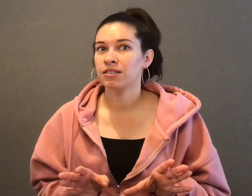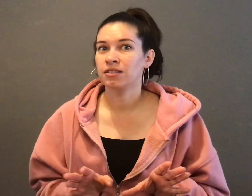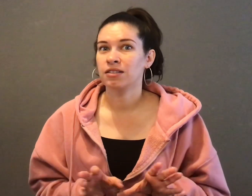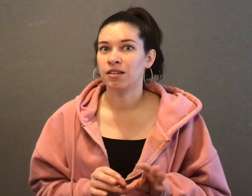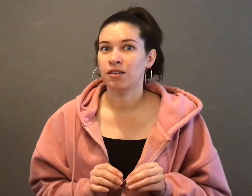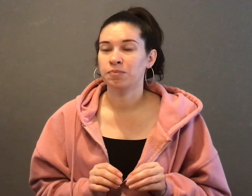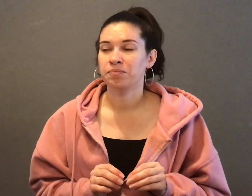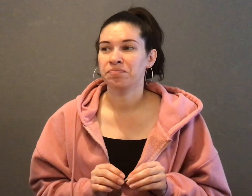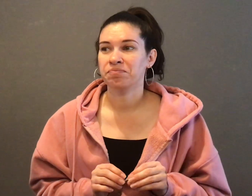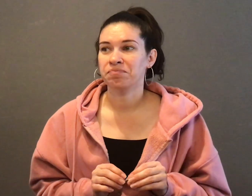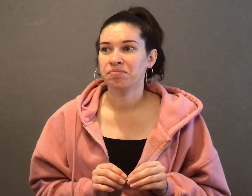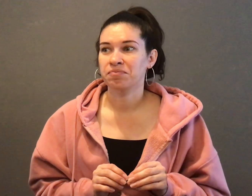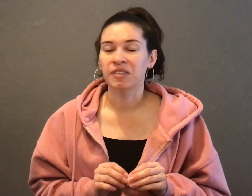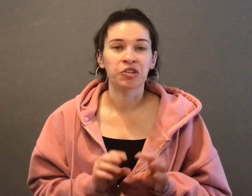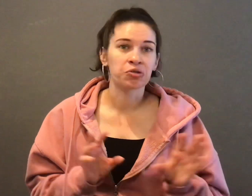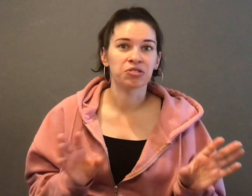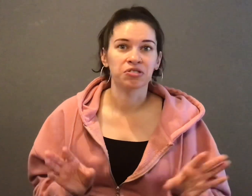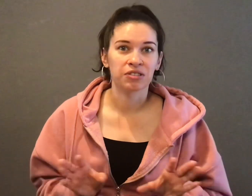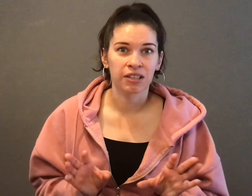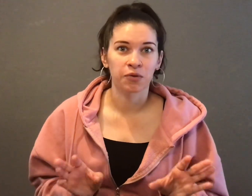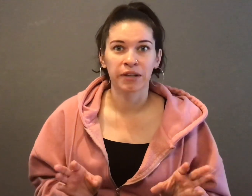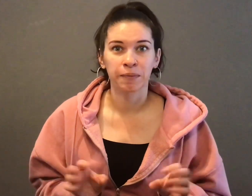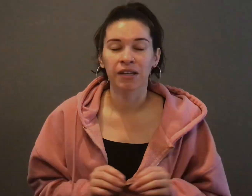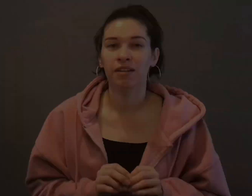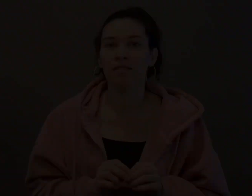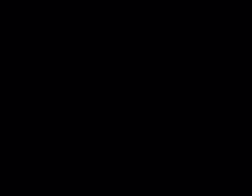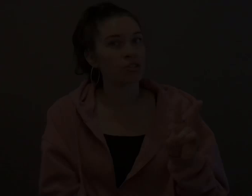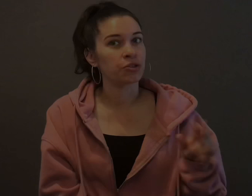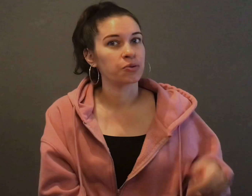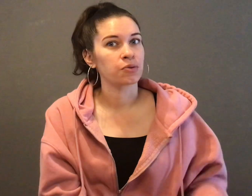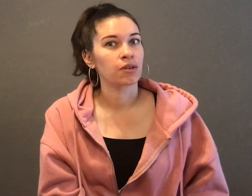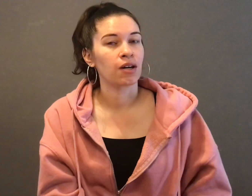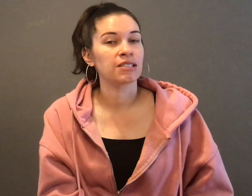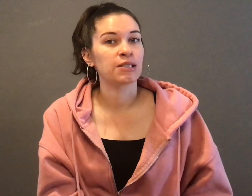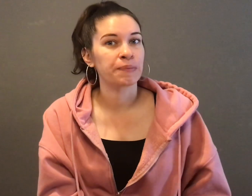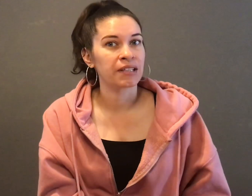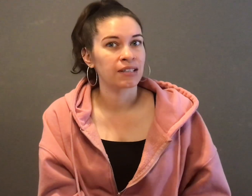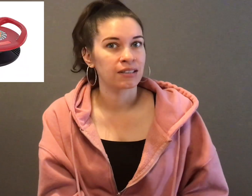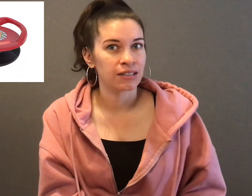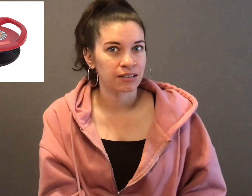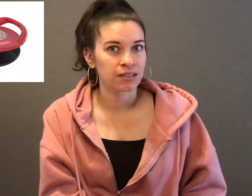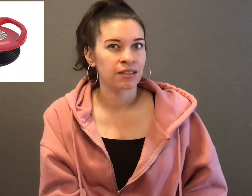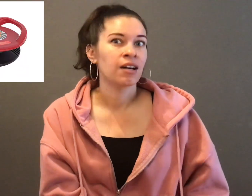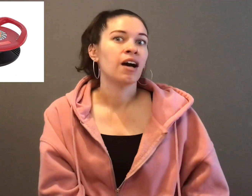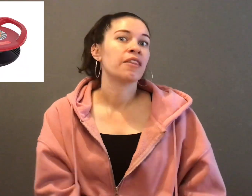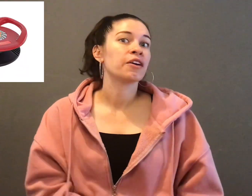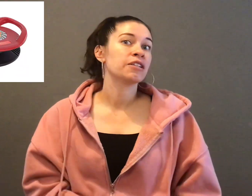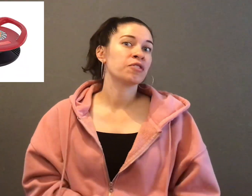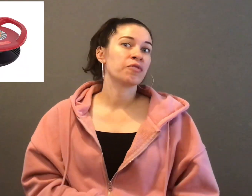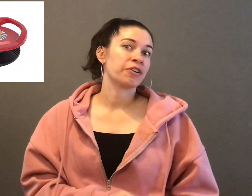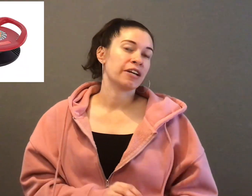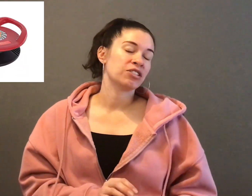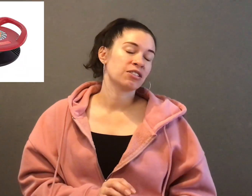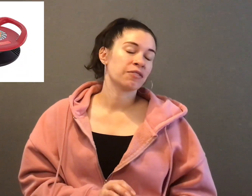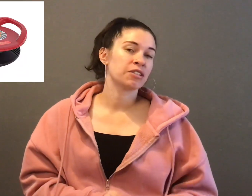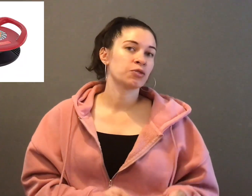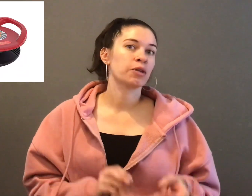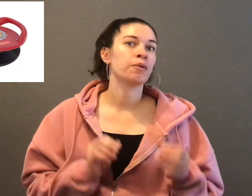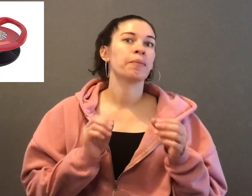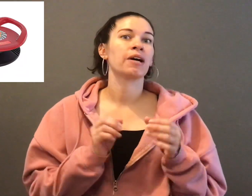like crucial to get a weighted blanket. Two, a spin disc. There are different variations of this one but